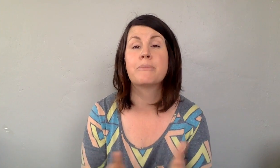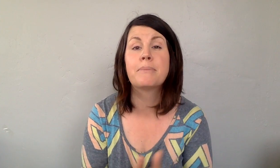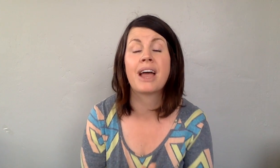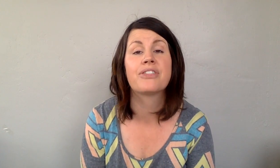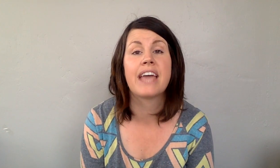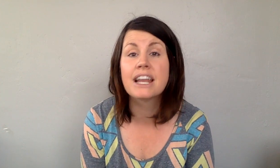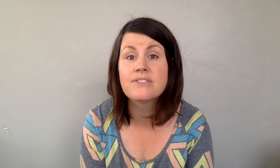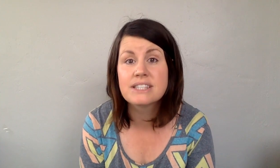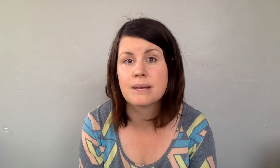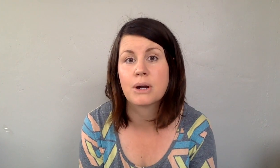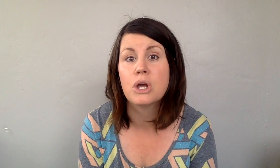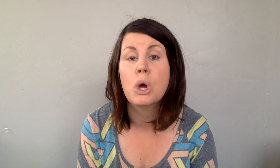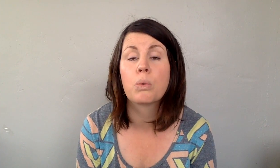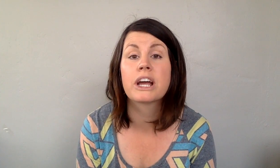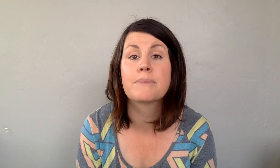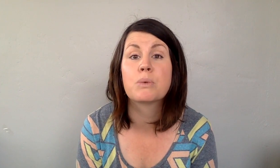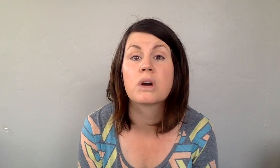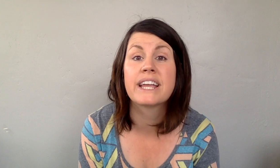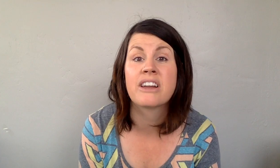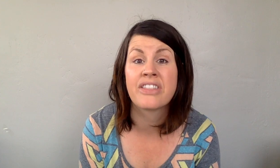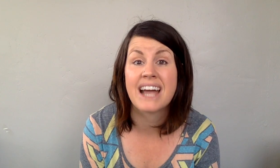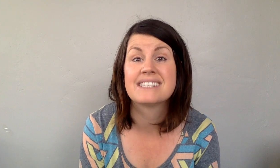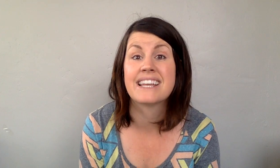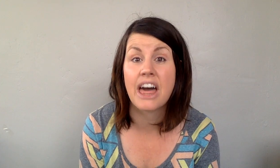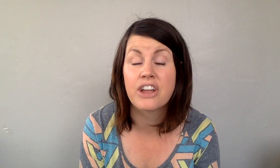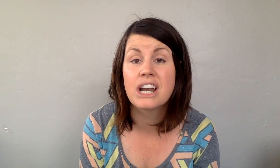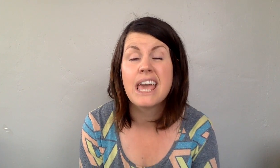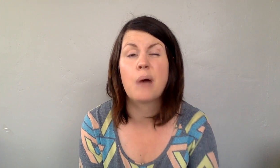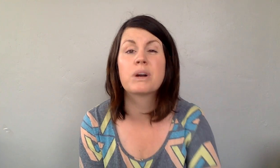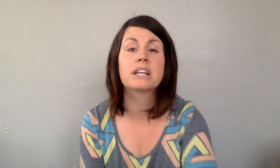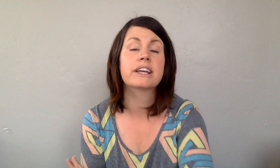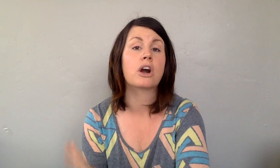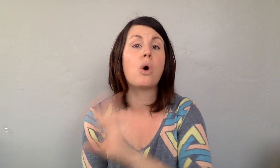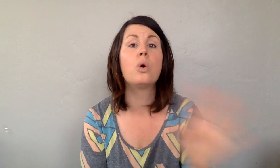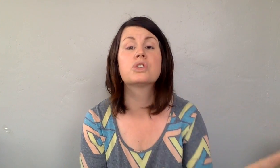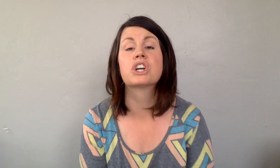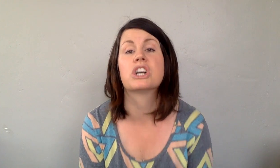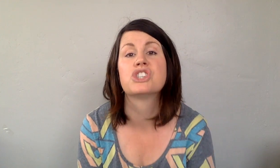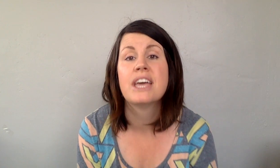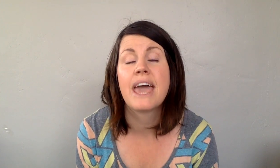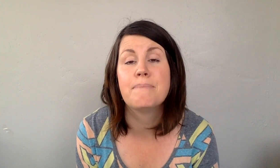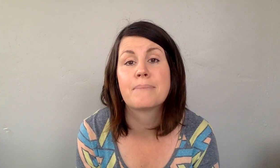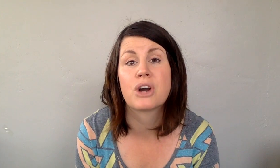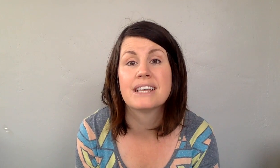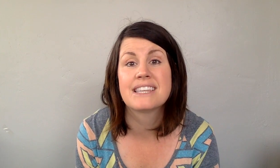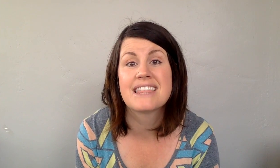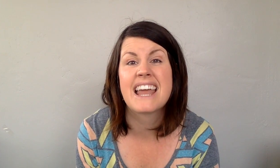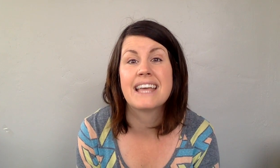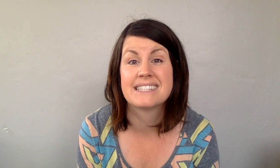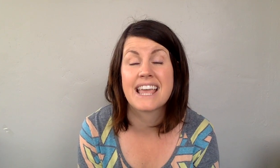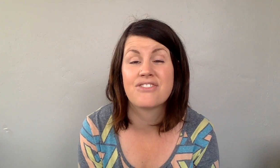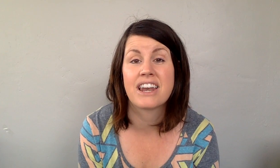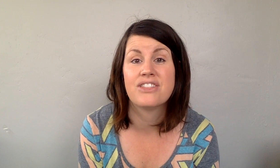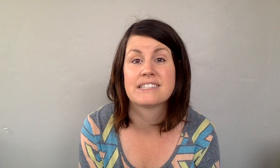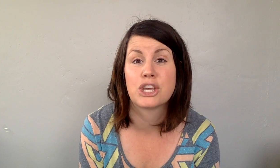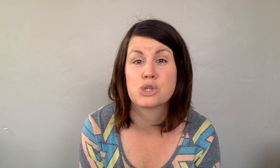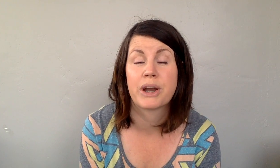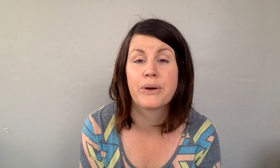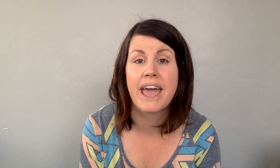remember, at the end of the summer, we're going to be working on that together, and we're going to lead our whole church in memorizing that and saying that in the sanctuary, okay?